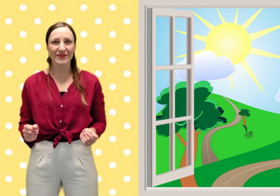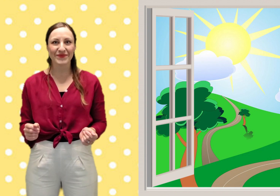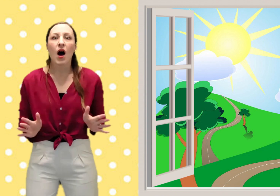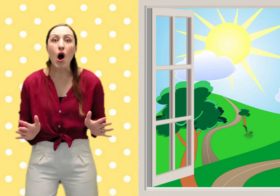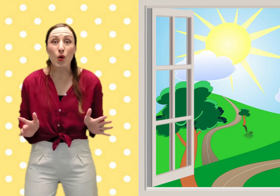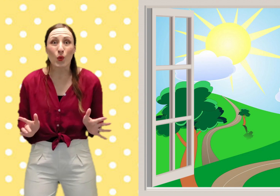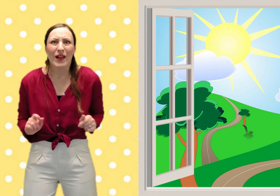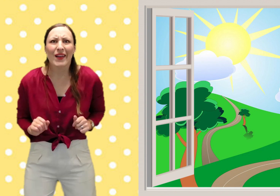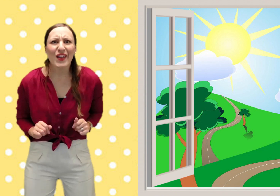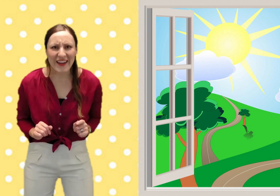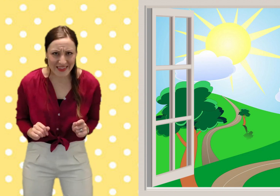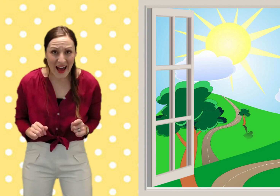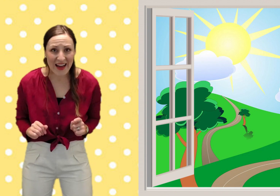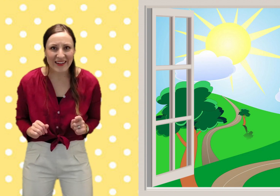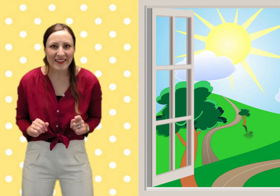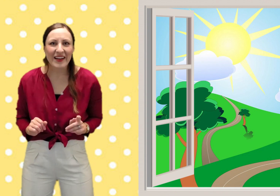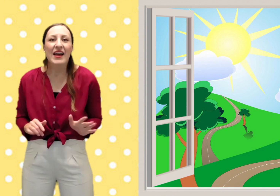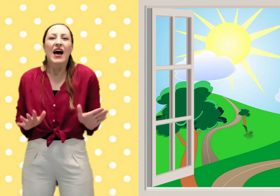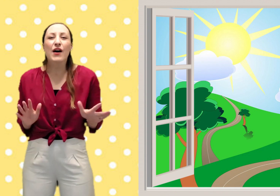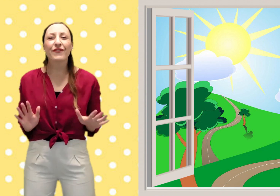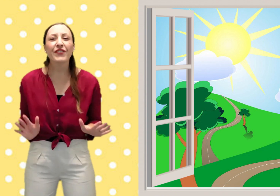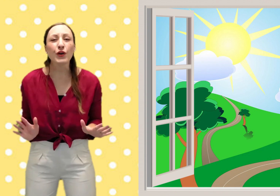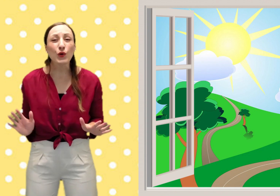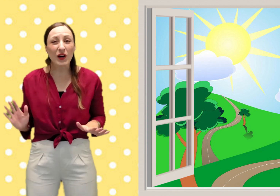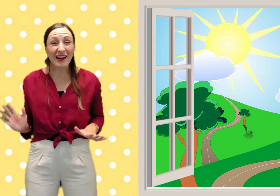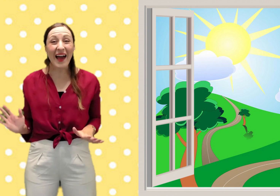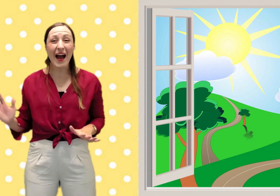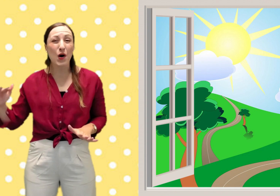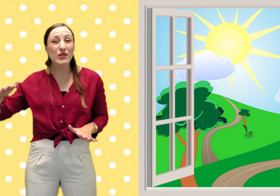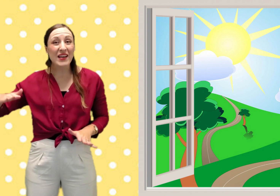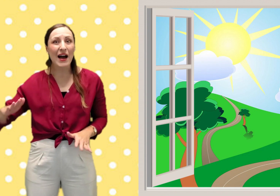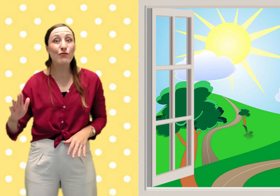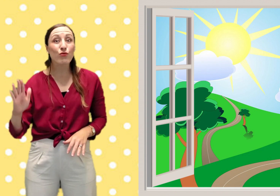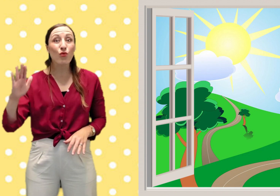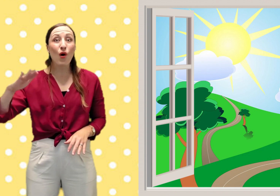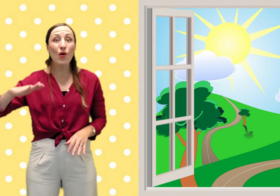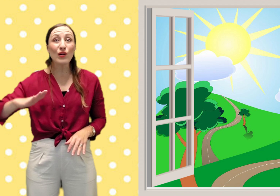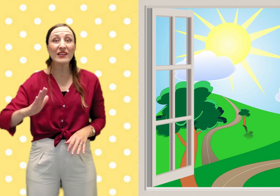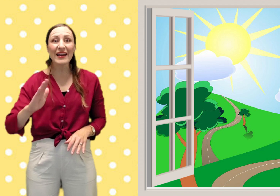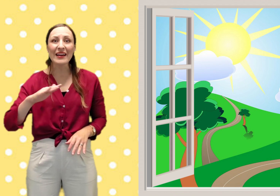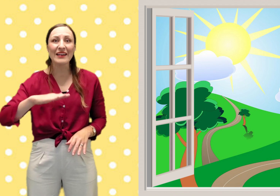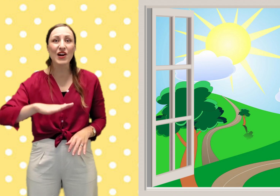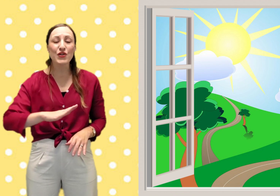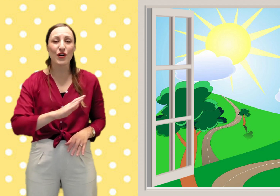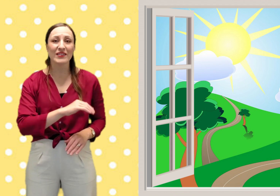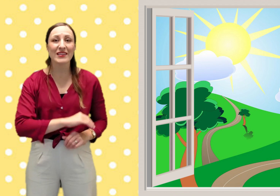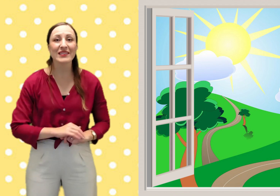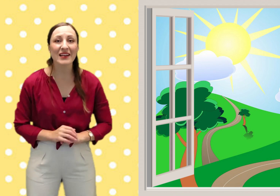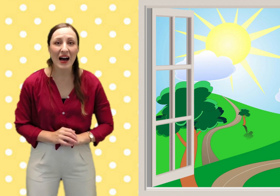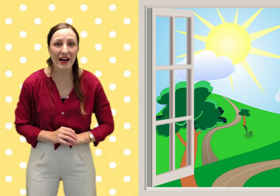oh look at that a few clouds have rolled in across the sky